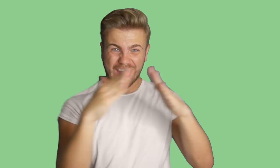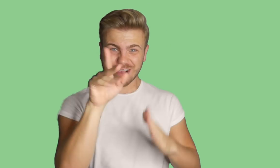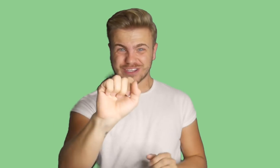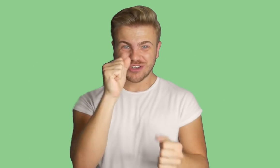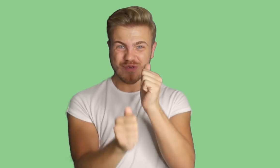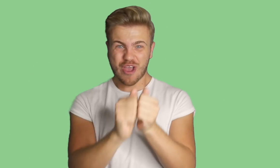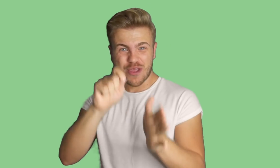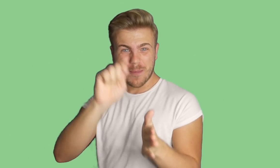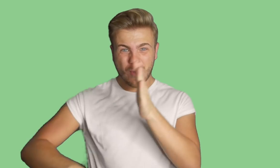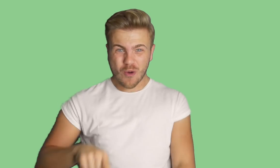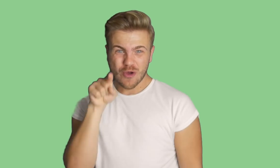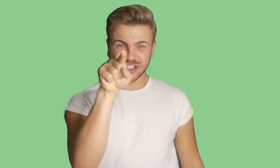house that your brother bought you